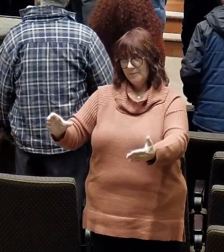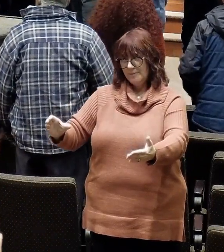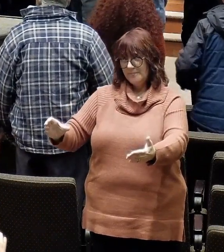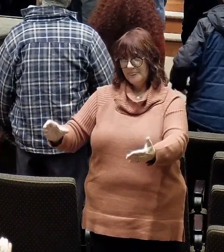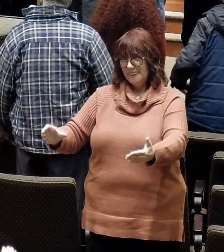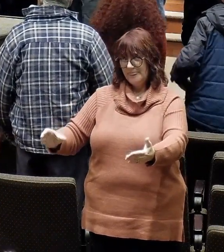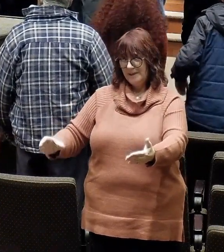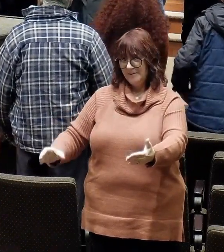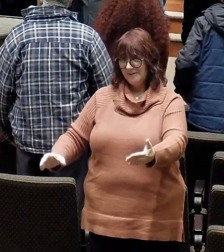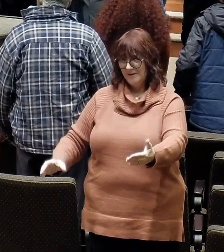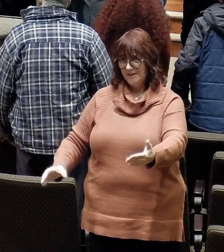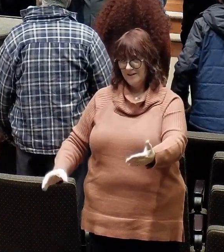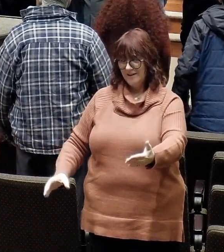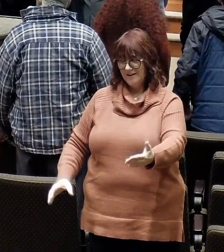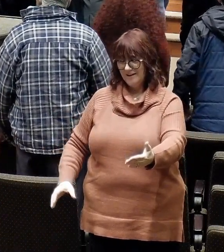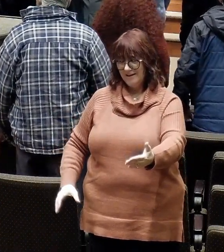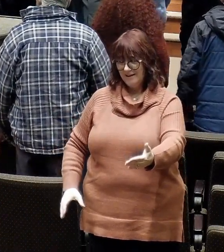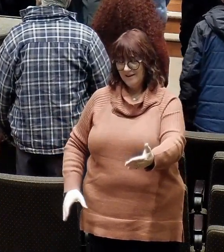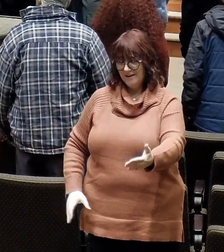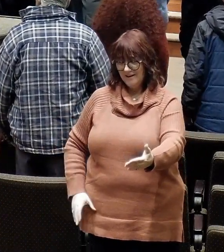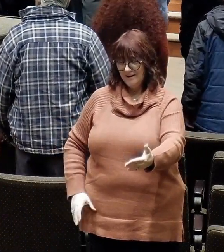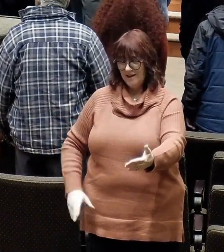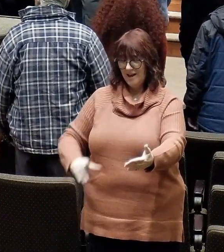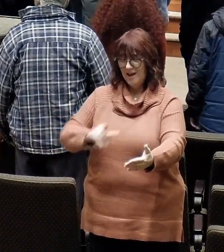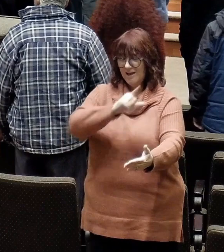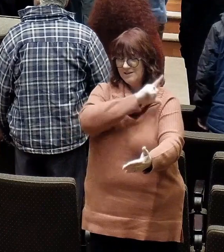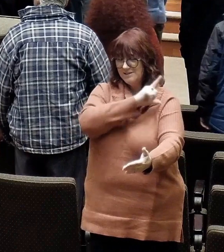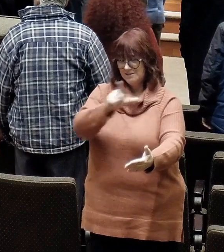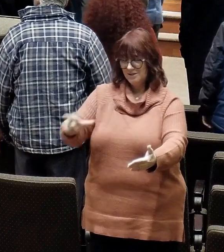Christ the Lord.